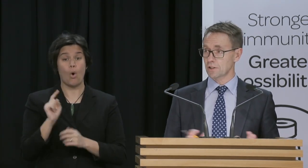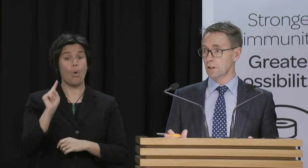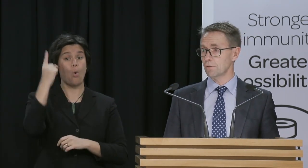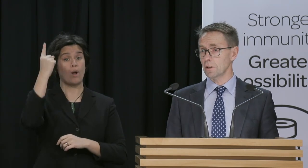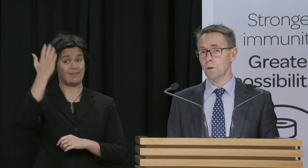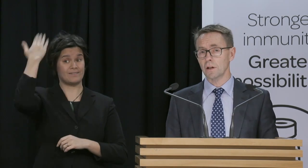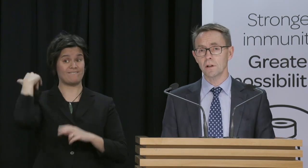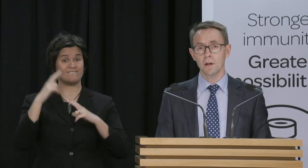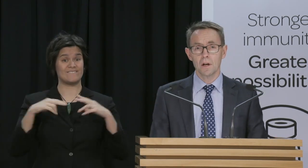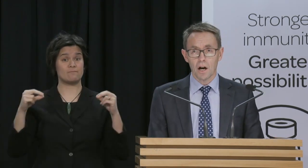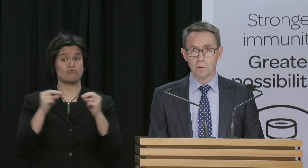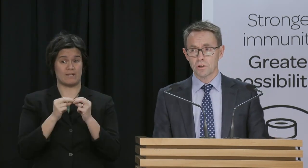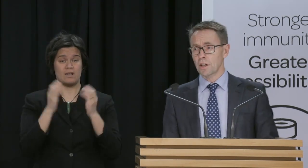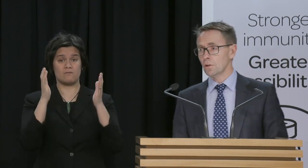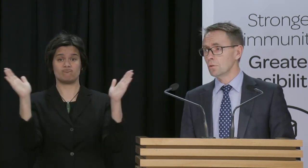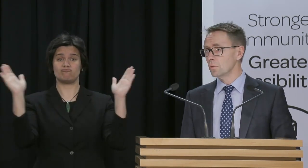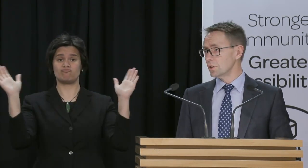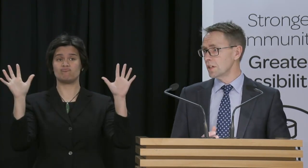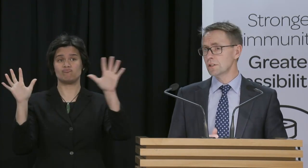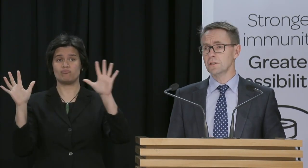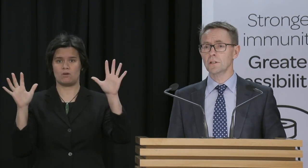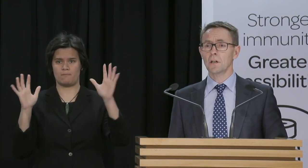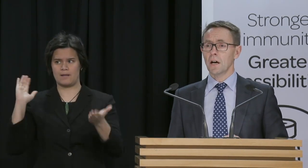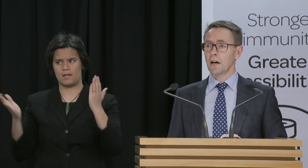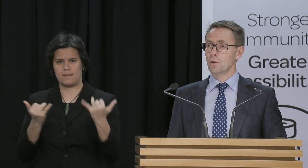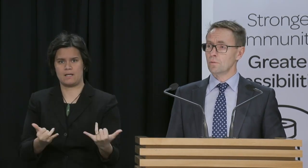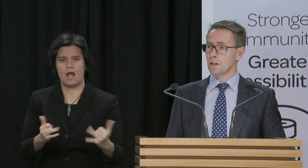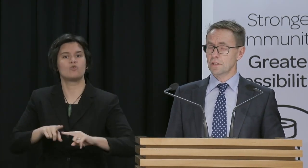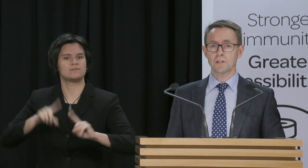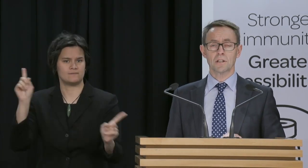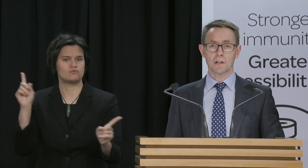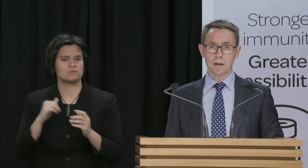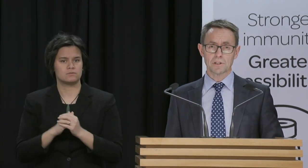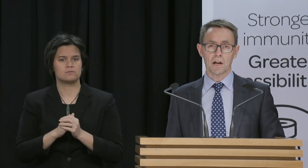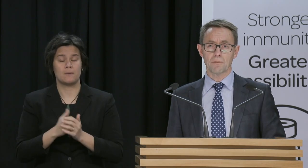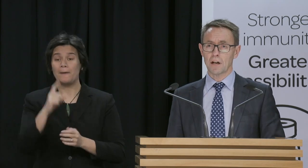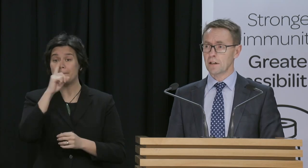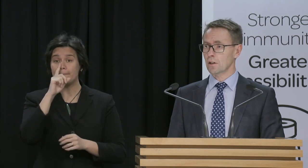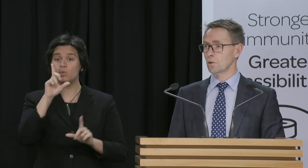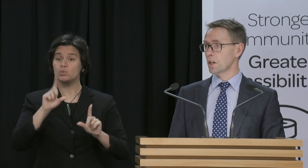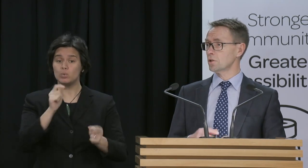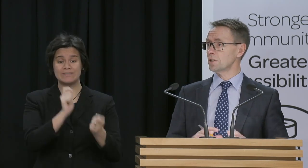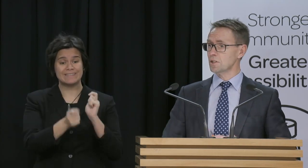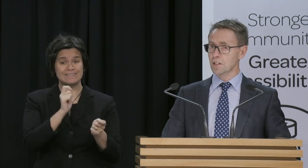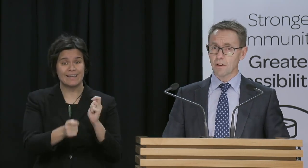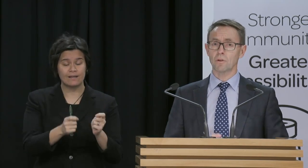where we cast the net fairly wide. I want to thank all the testers who have done the testing, the lab staff and our contact tracing staff